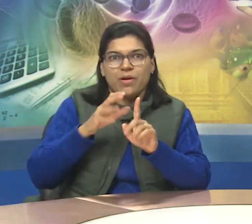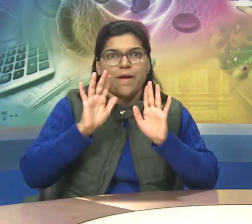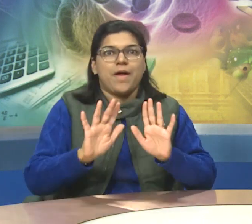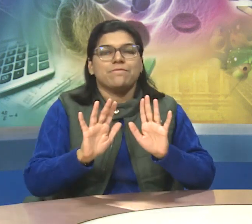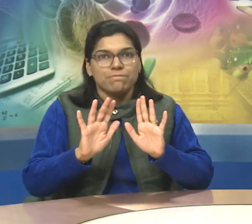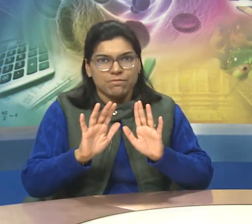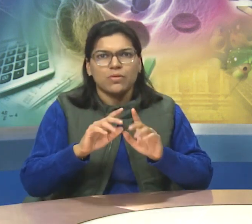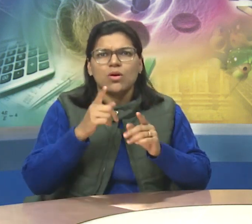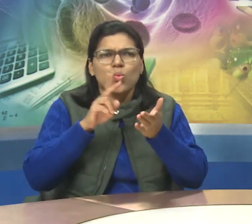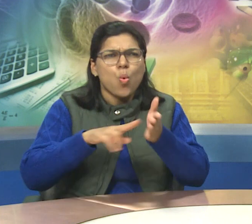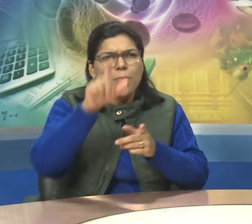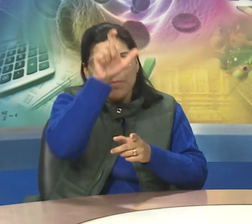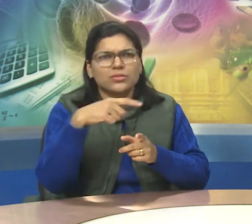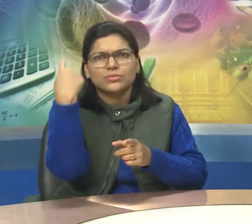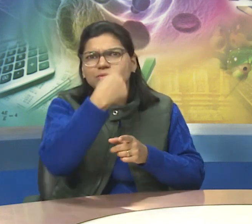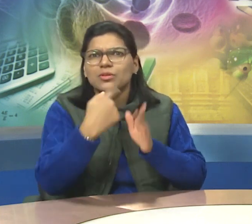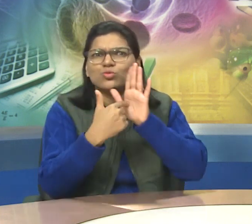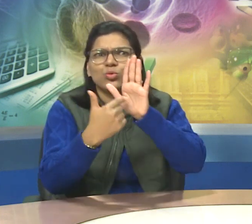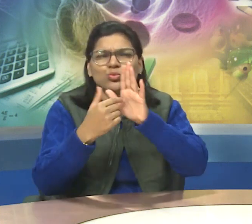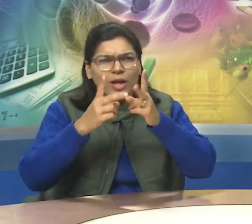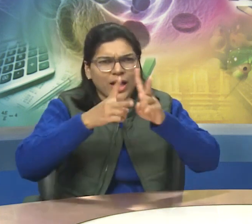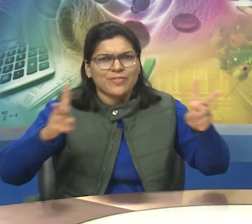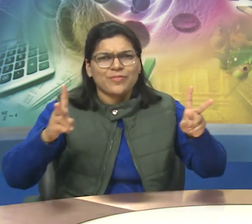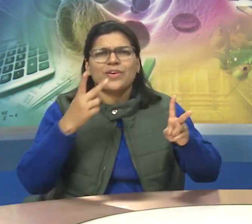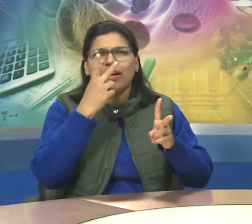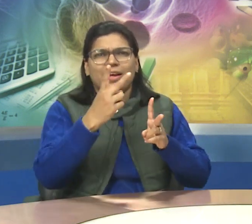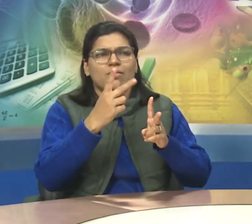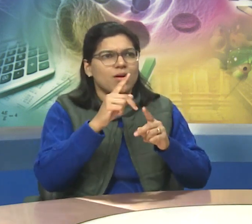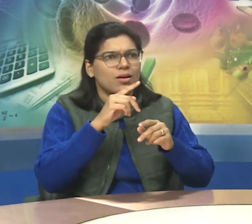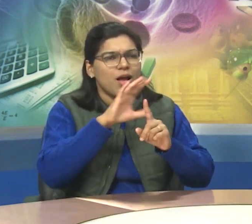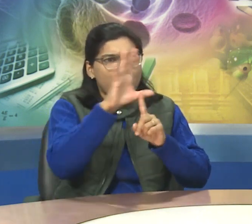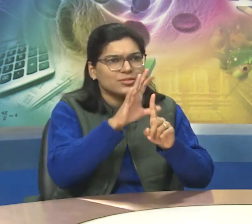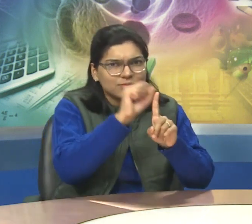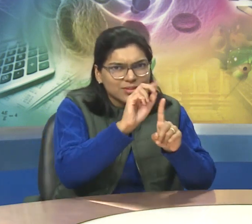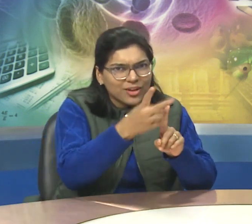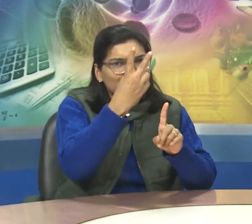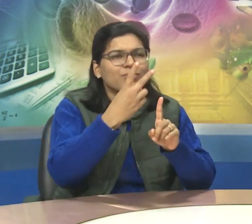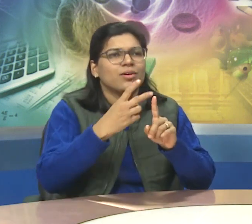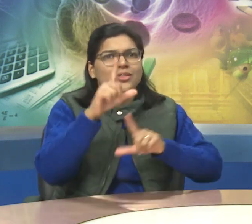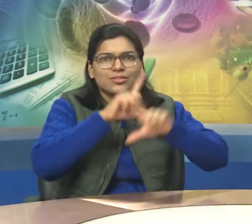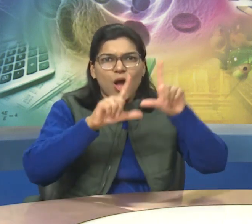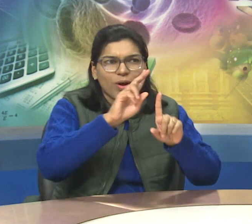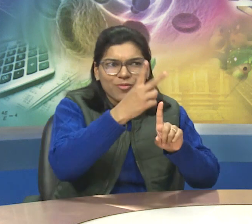become a great nation